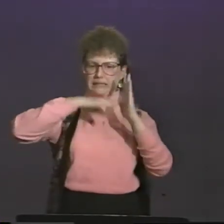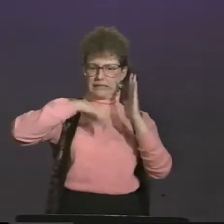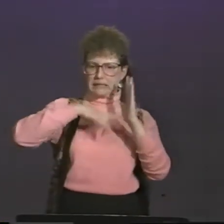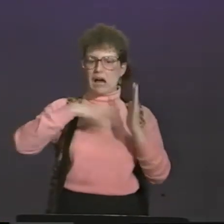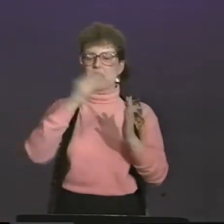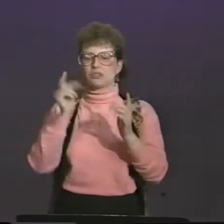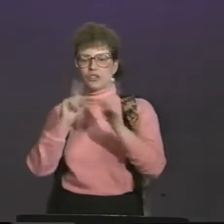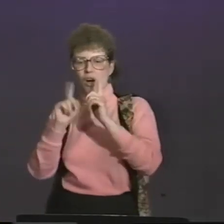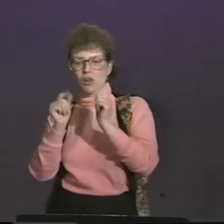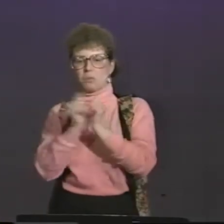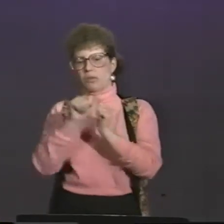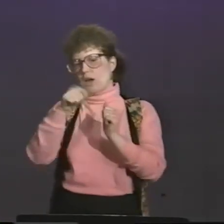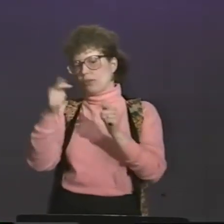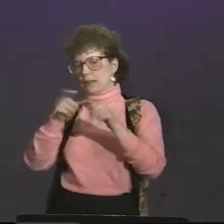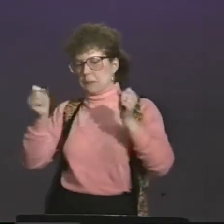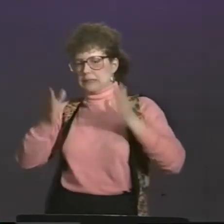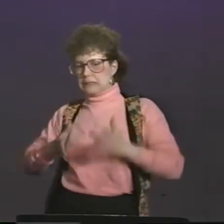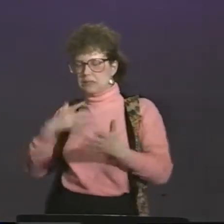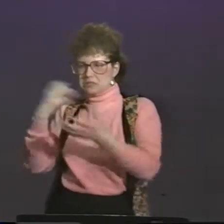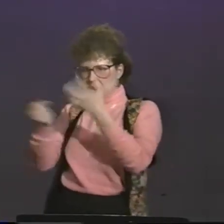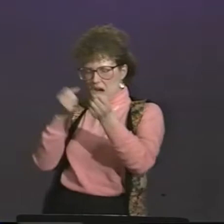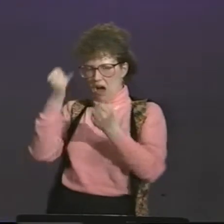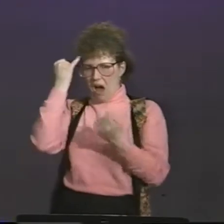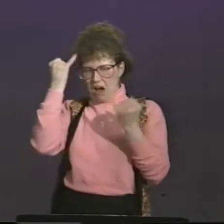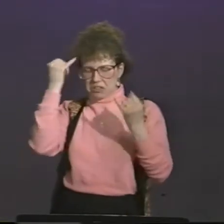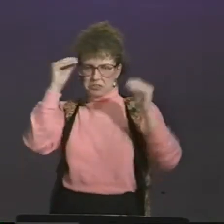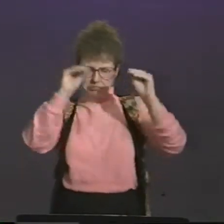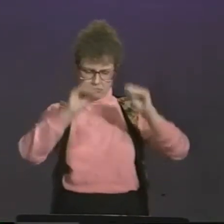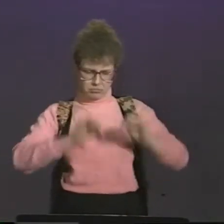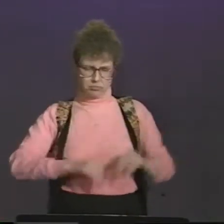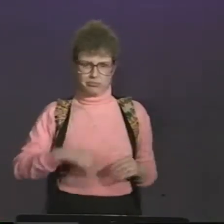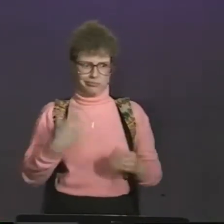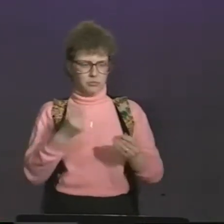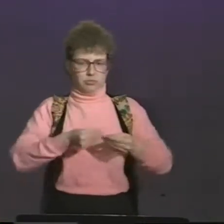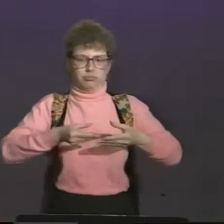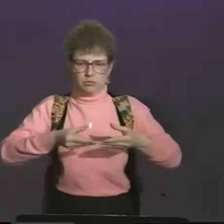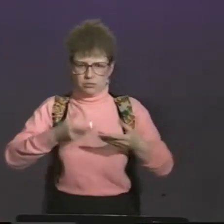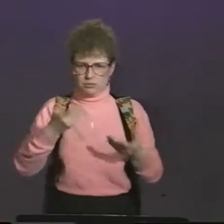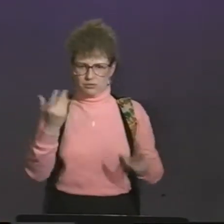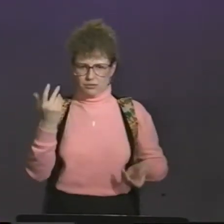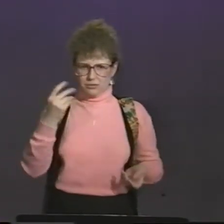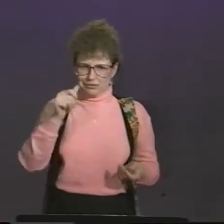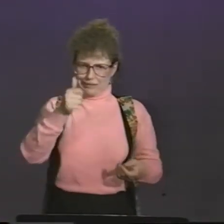The questions were developed from reading and talking with other linguists. And I gathered ideas and put them down on paper.